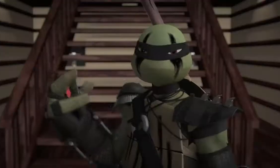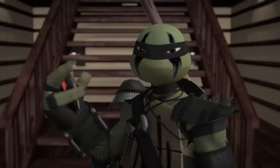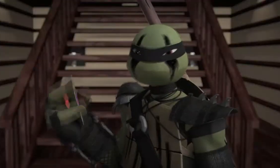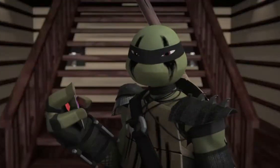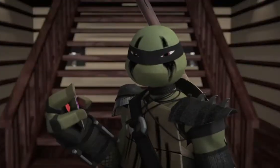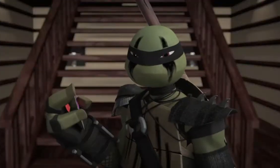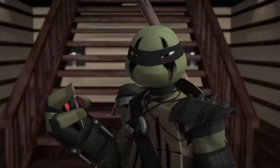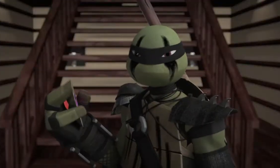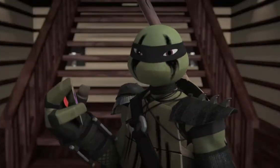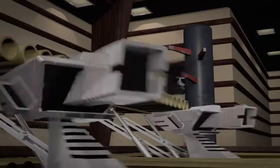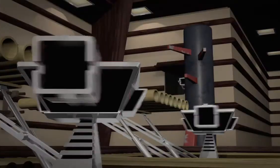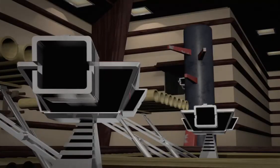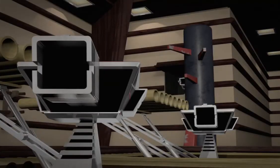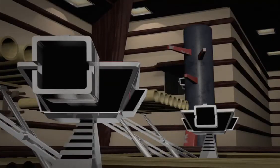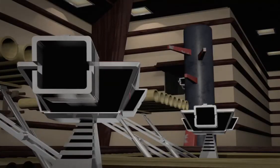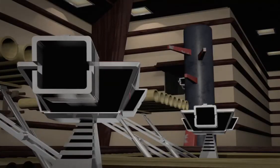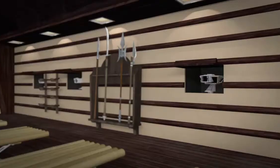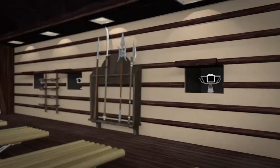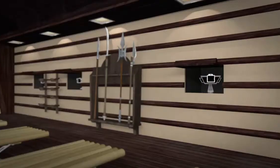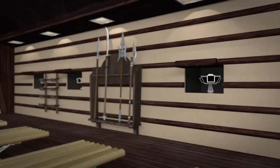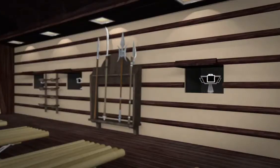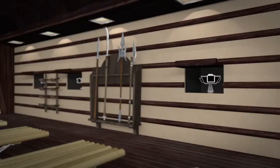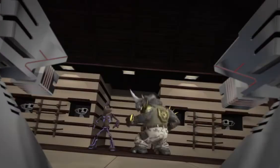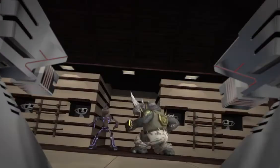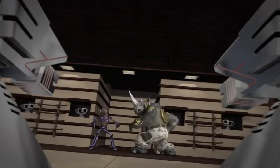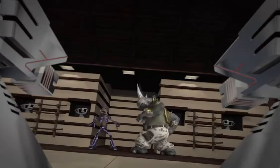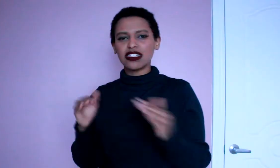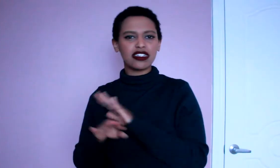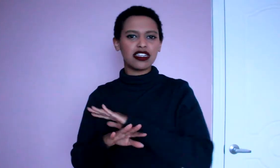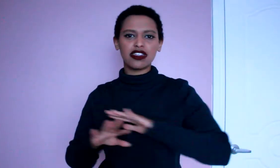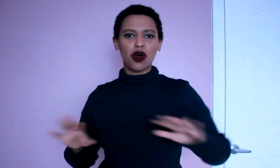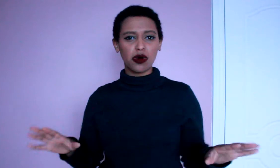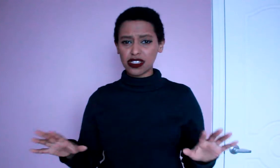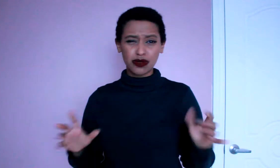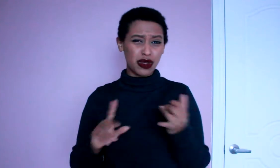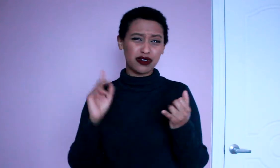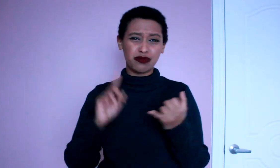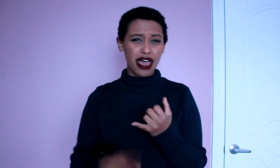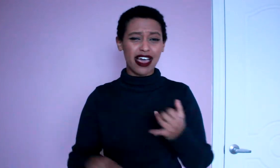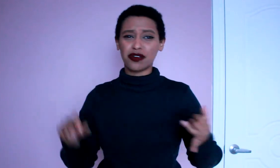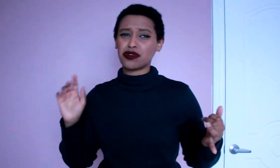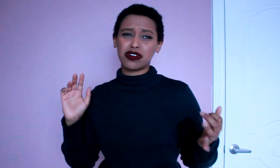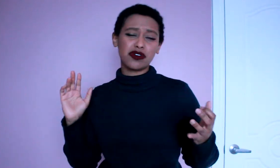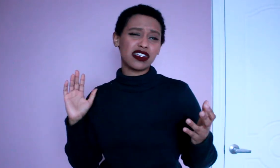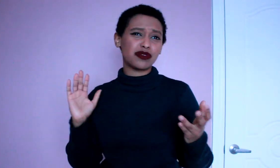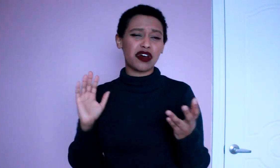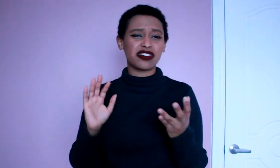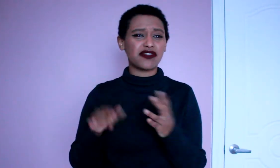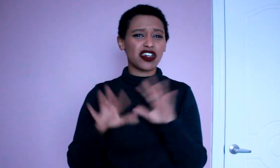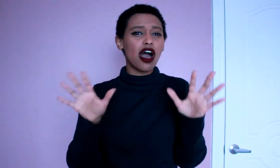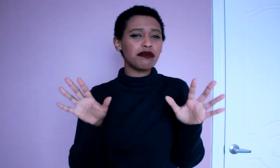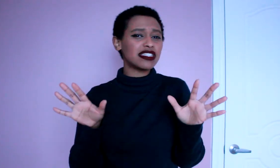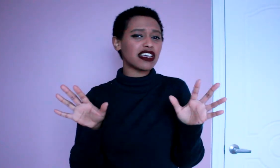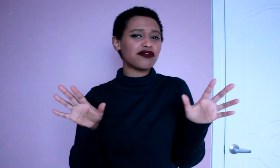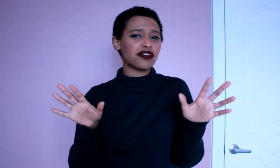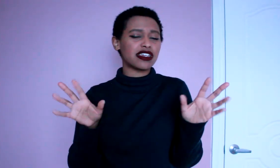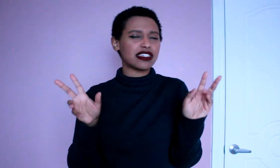but I want to appreciate that Donnie didn't hold his brothers back nor did his brothers have to compensate for his